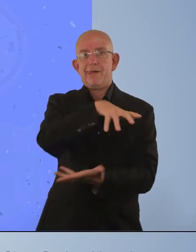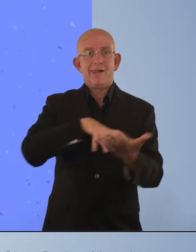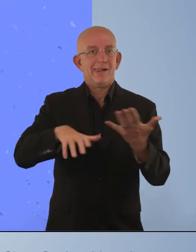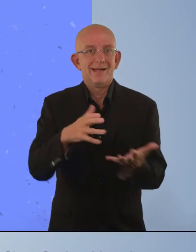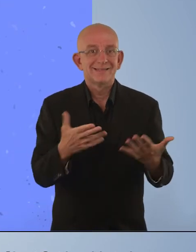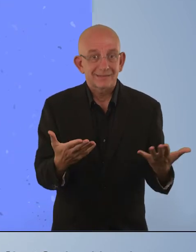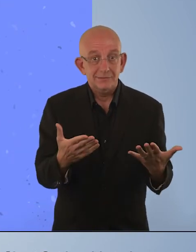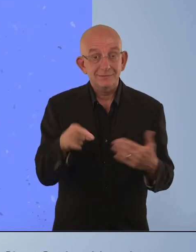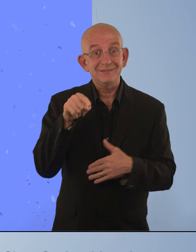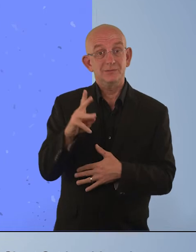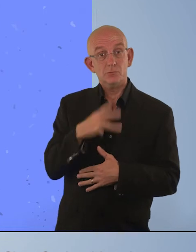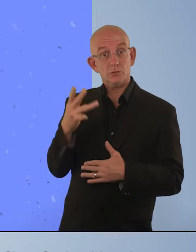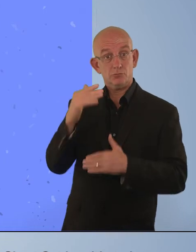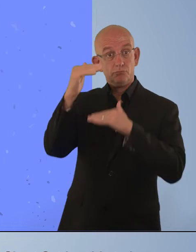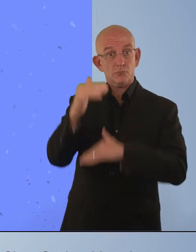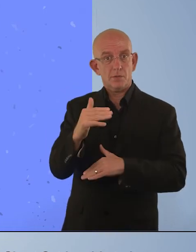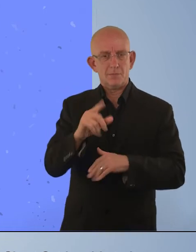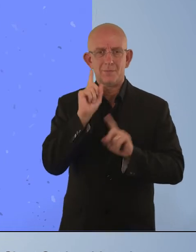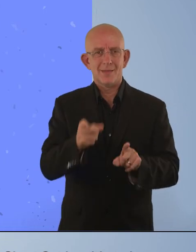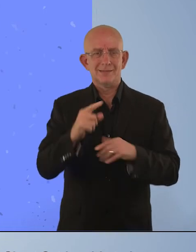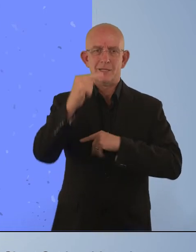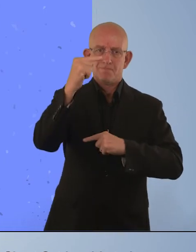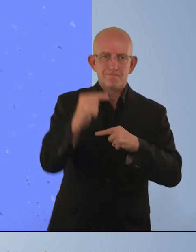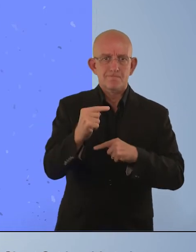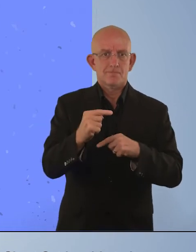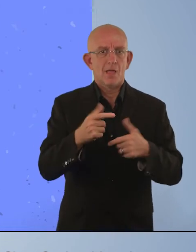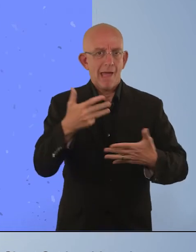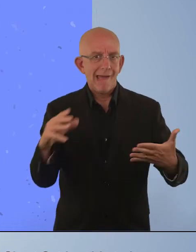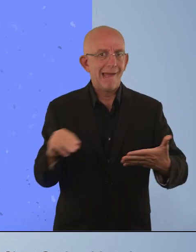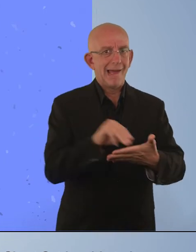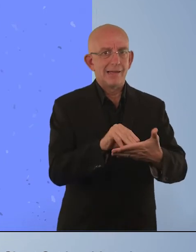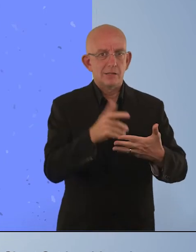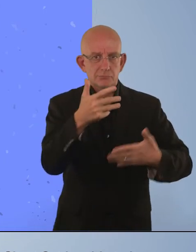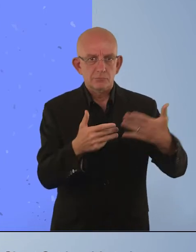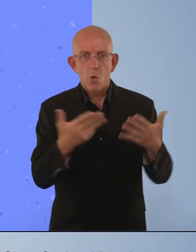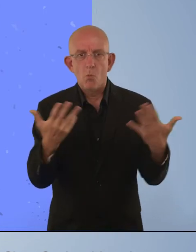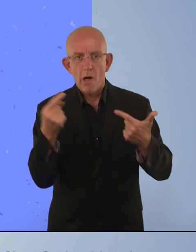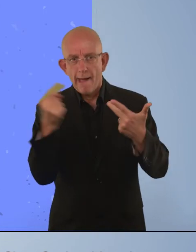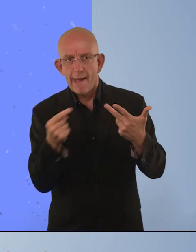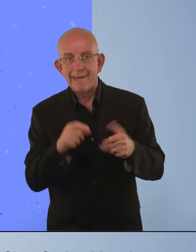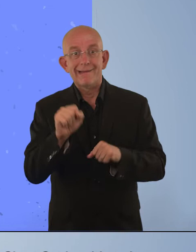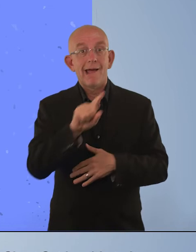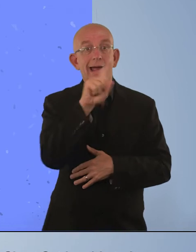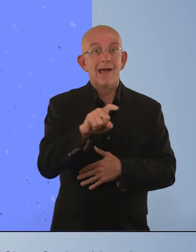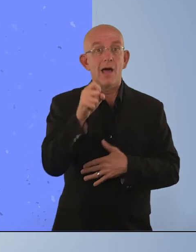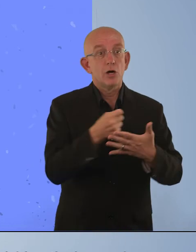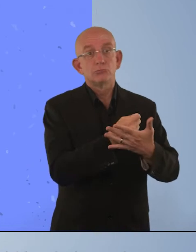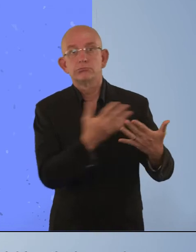requirement that the Washington Group short set be able to be included in censuses also put constraints on what could be asked.